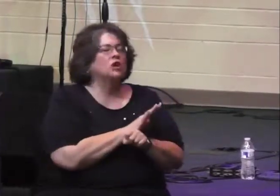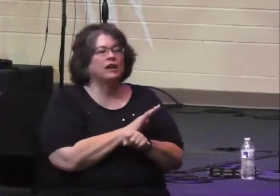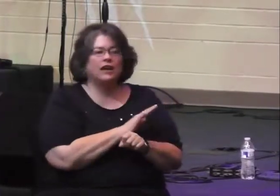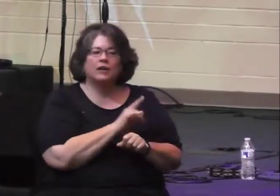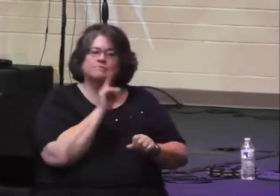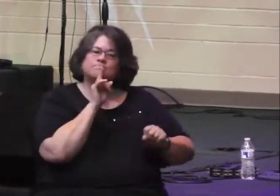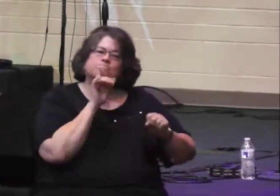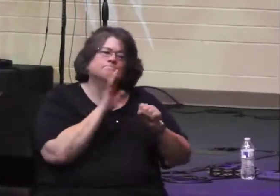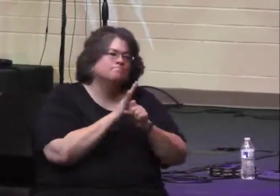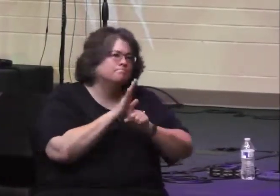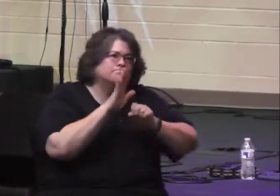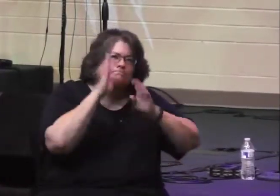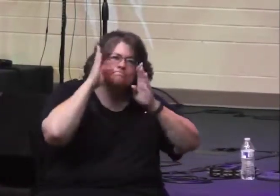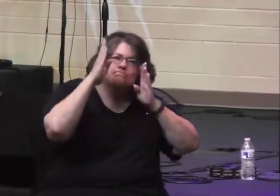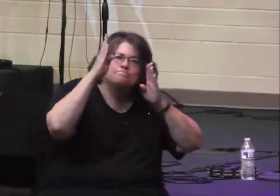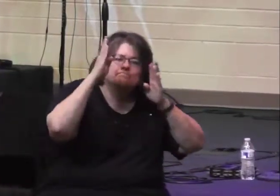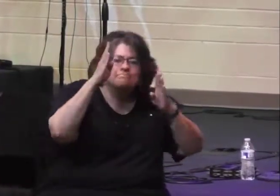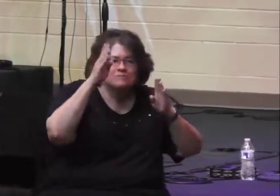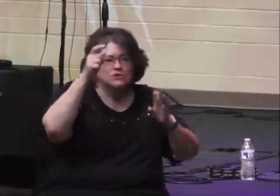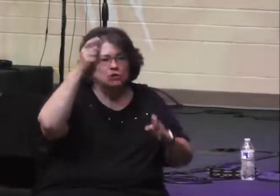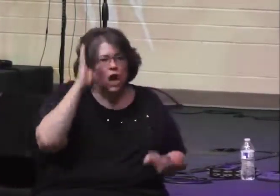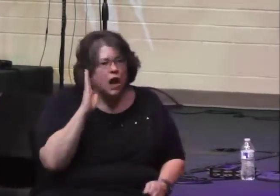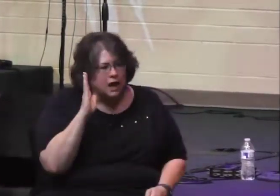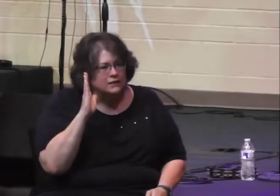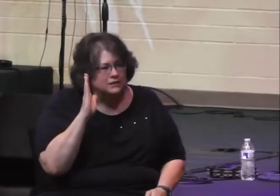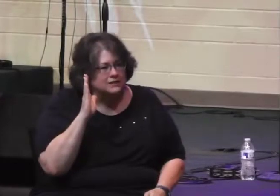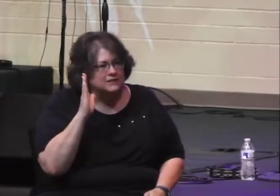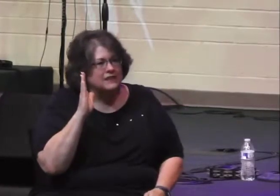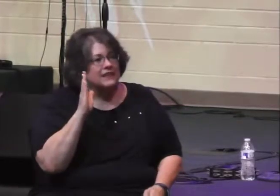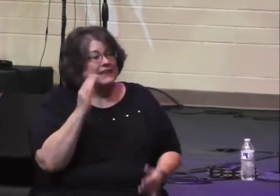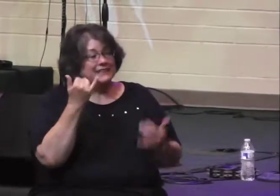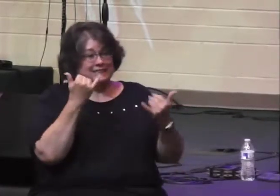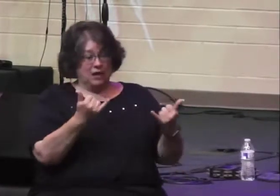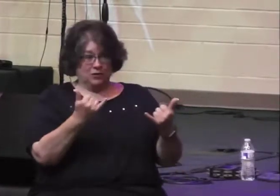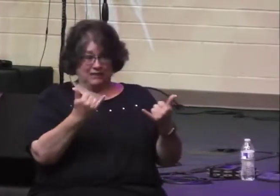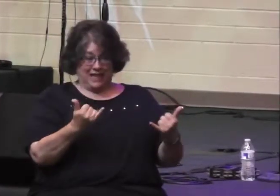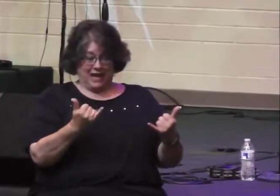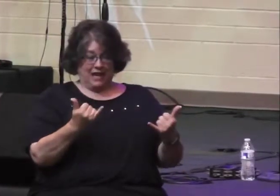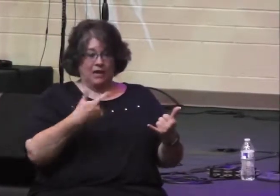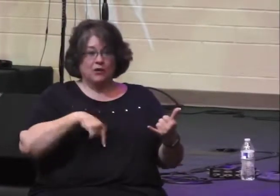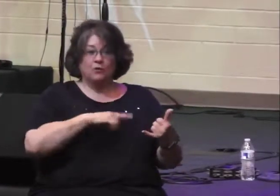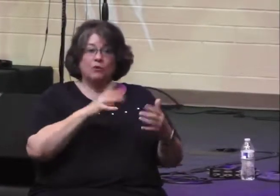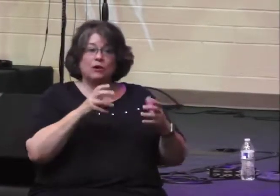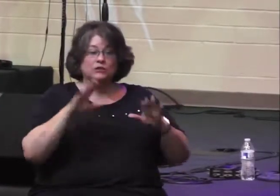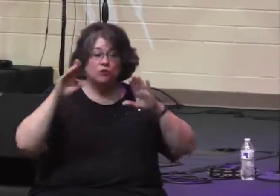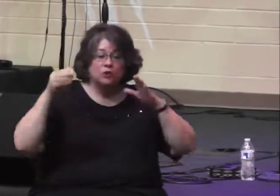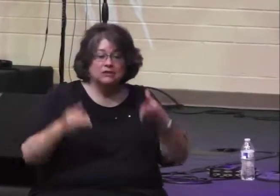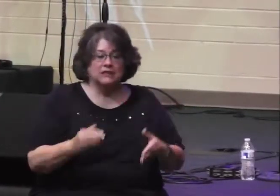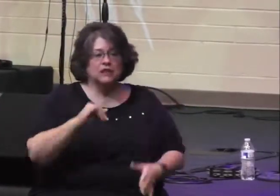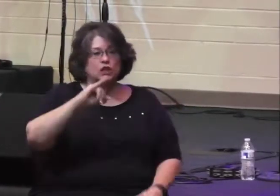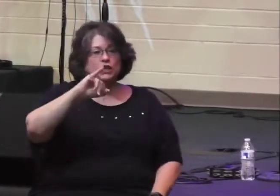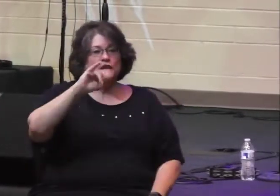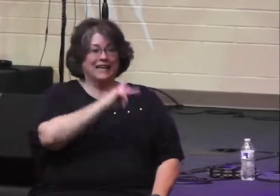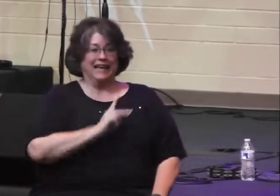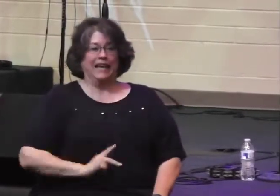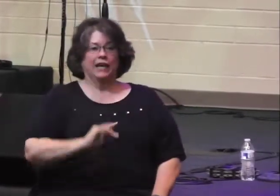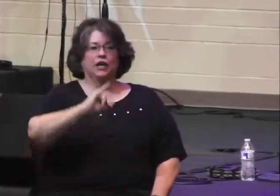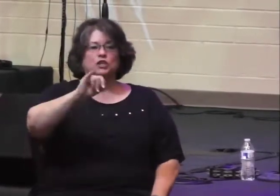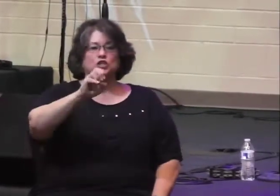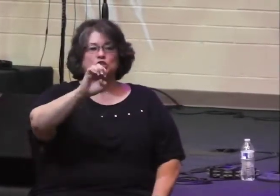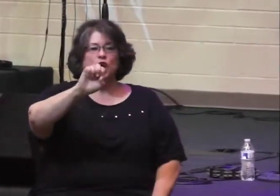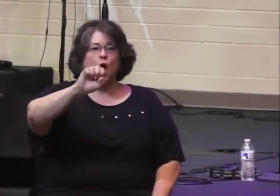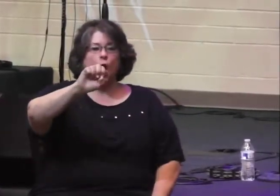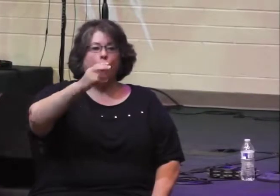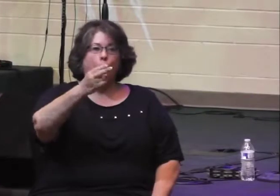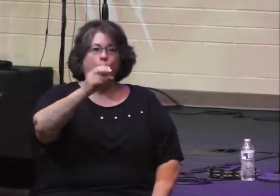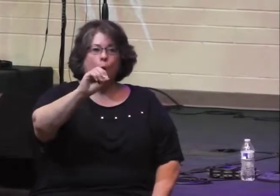we're going to be looking at another king of Judah, but one who preceded Josiah by several generations. His name is